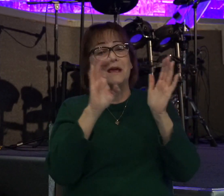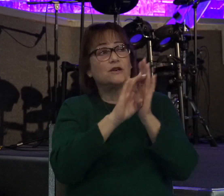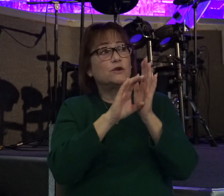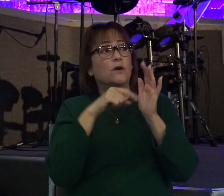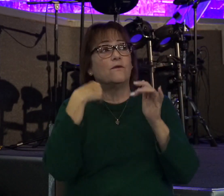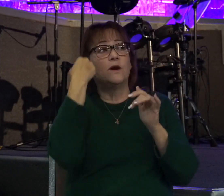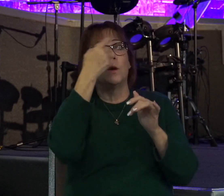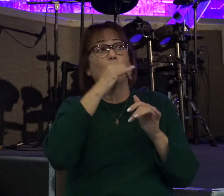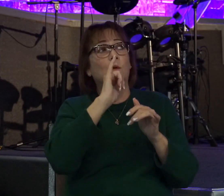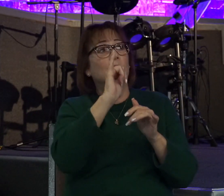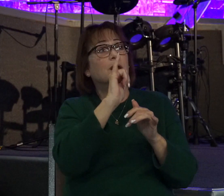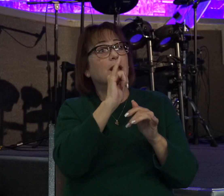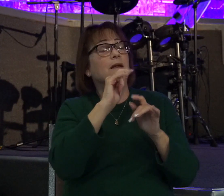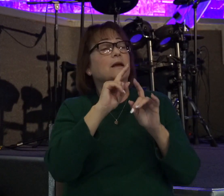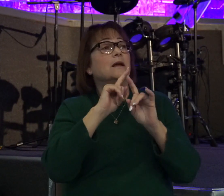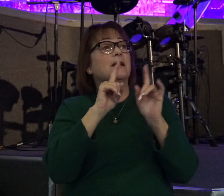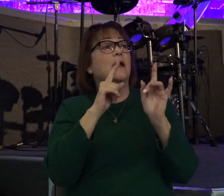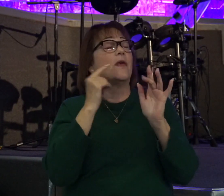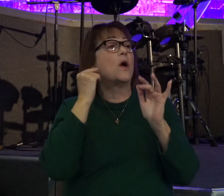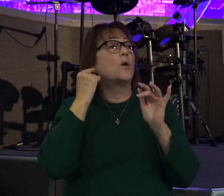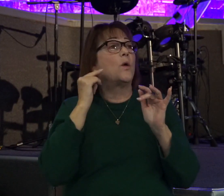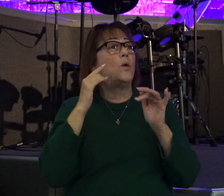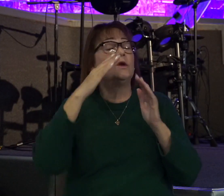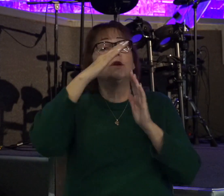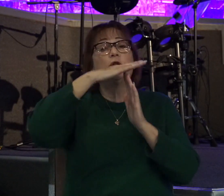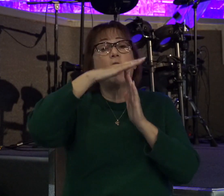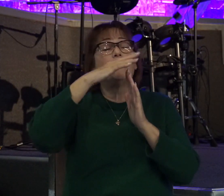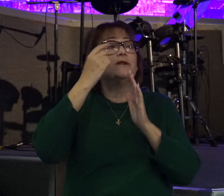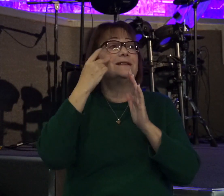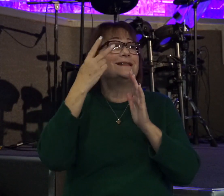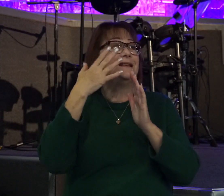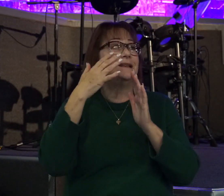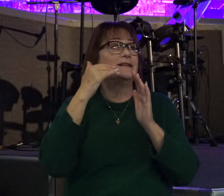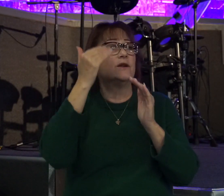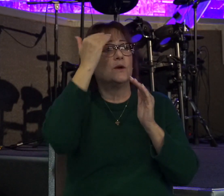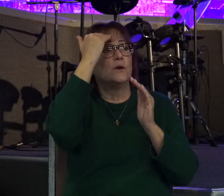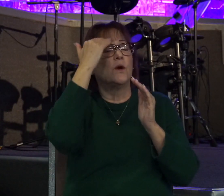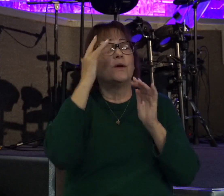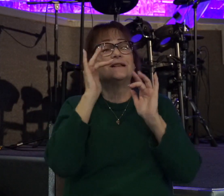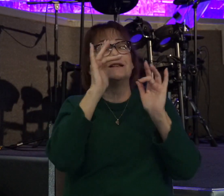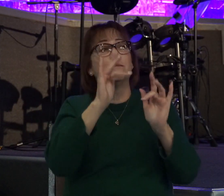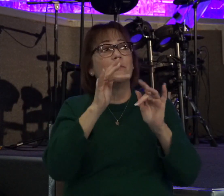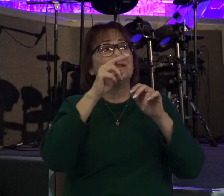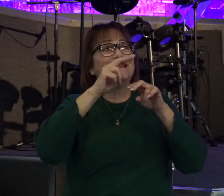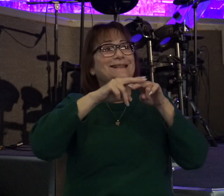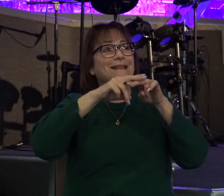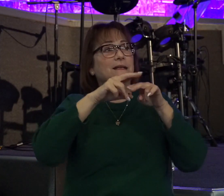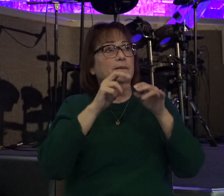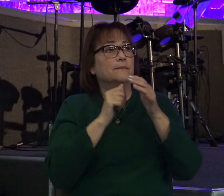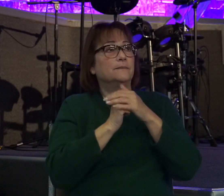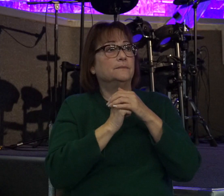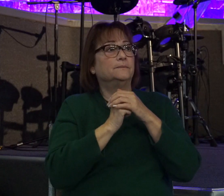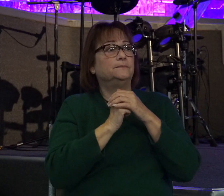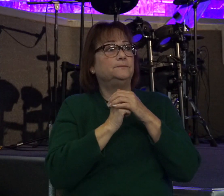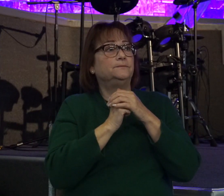like. Now, that golden top you see up there is what's known as the mercy seat. And once a year,